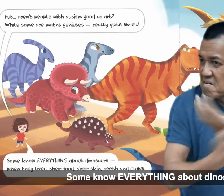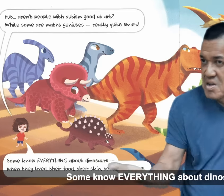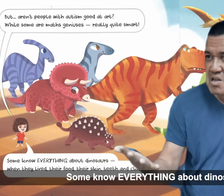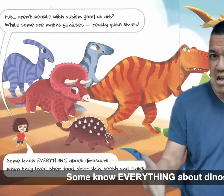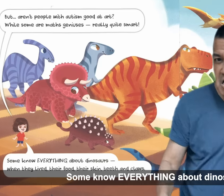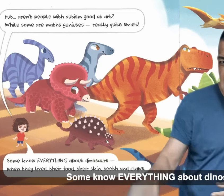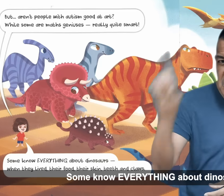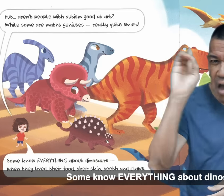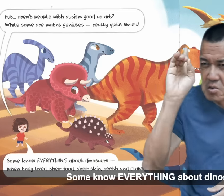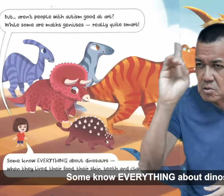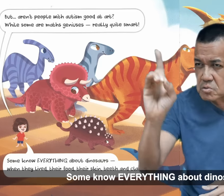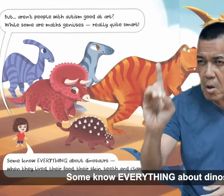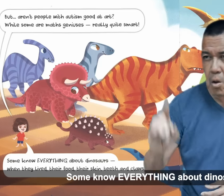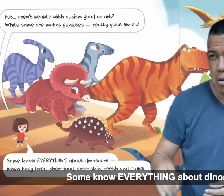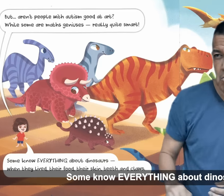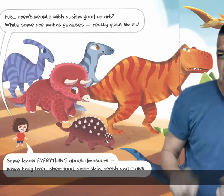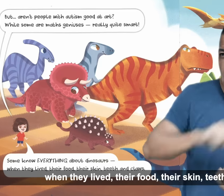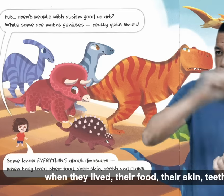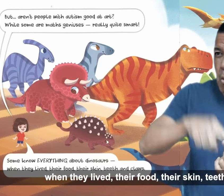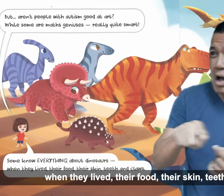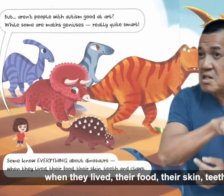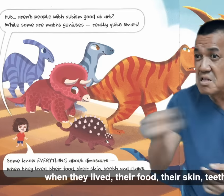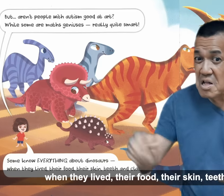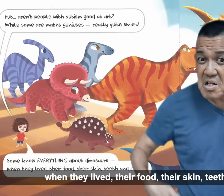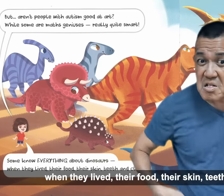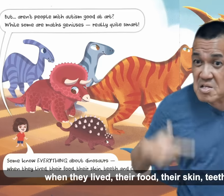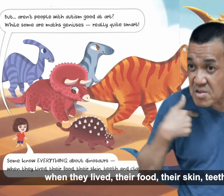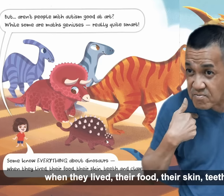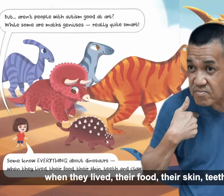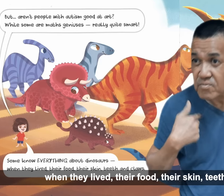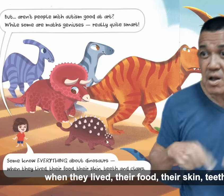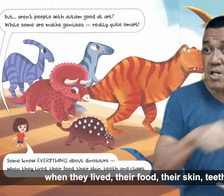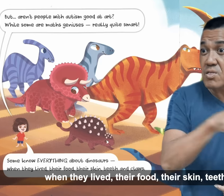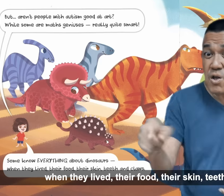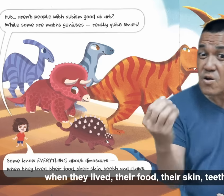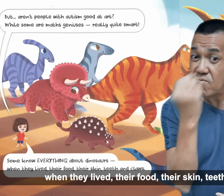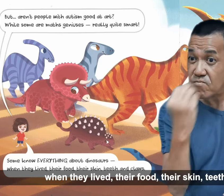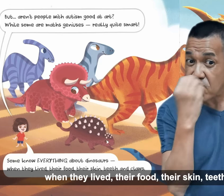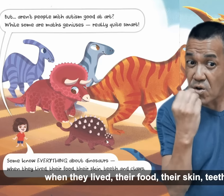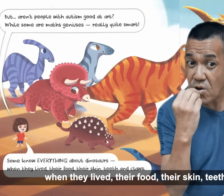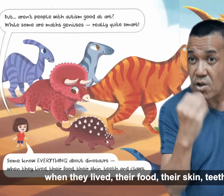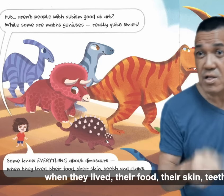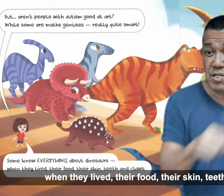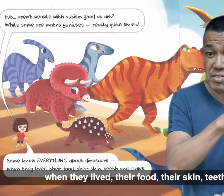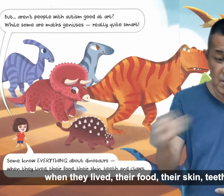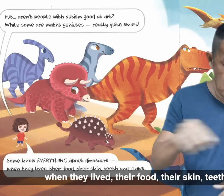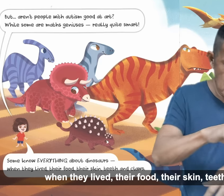about dinosaurs. When they lived, in their food, in their